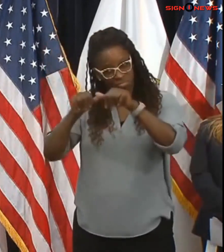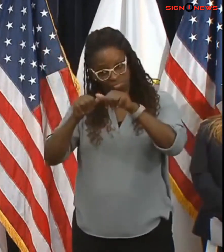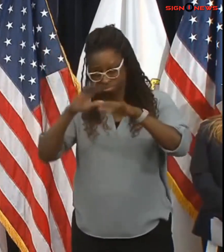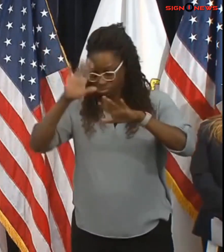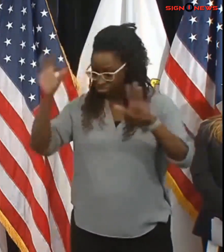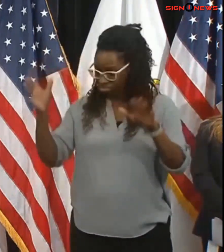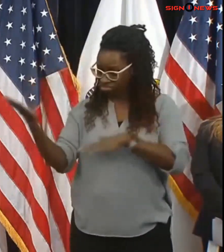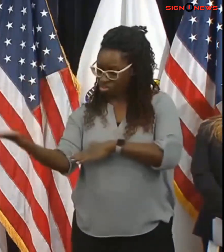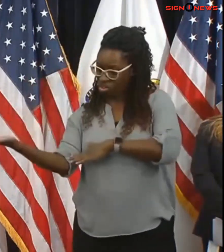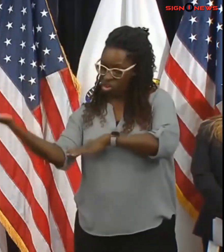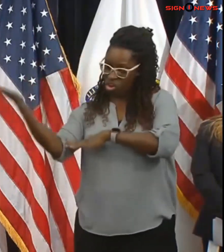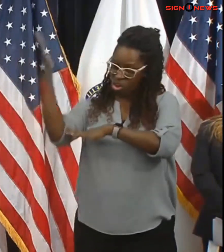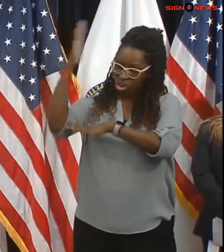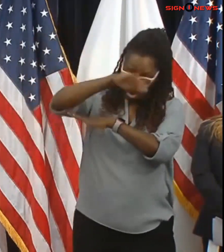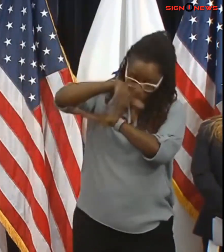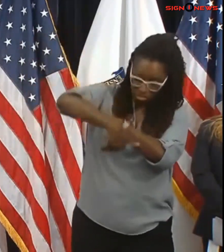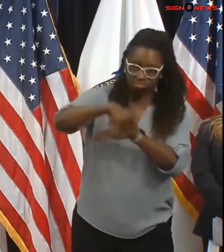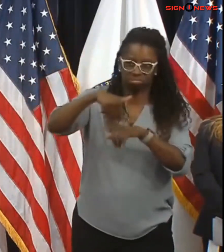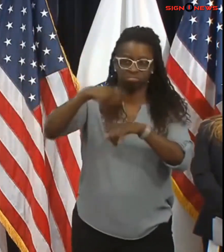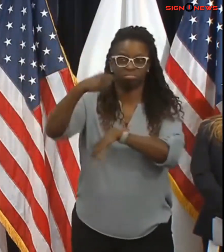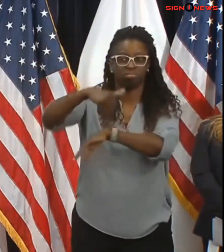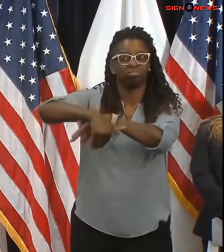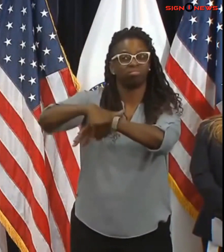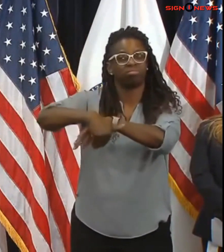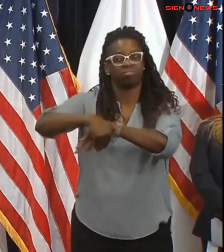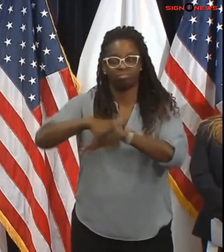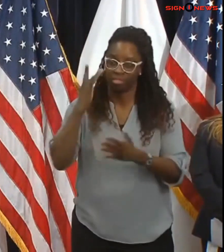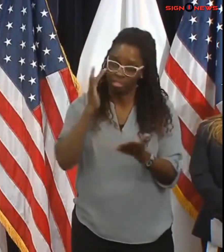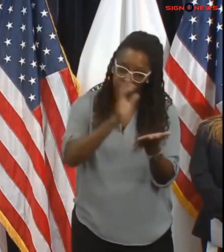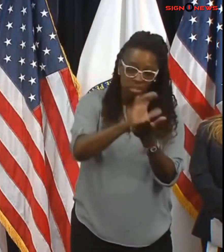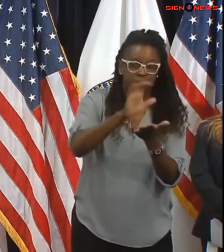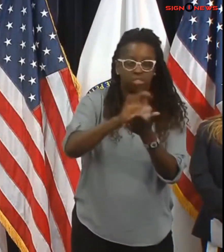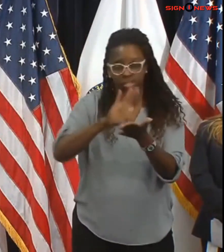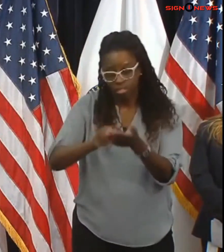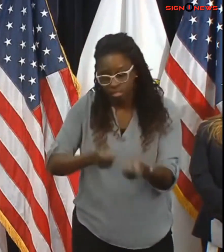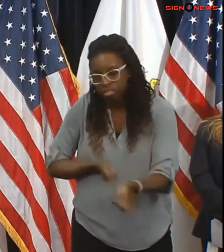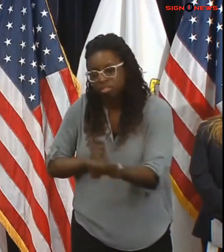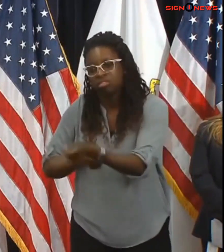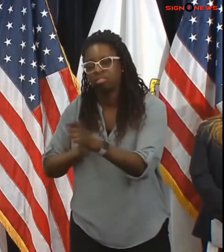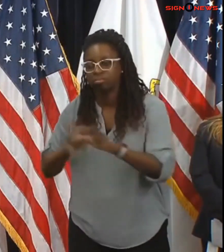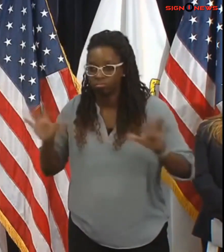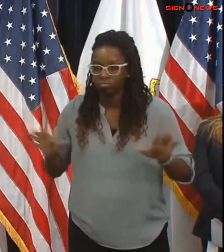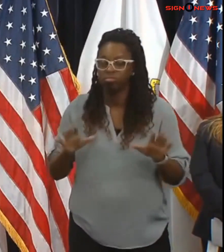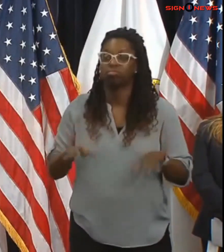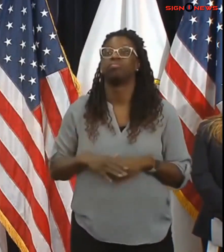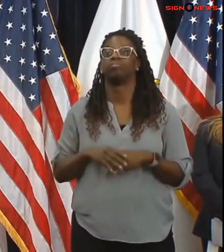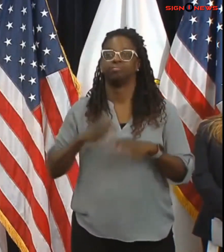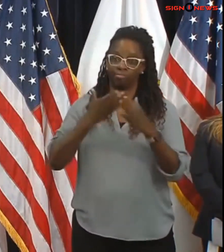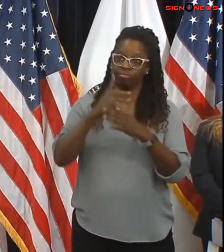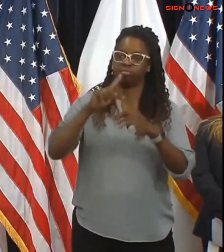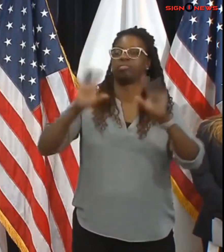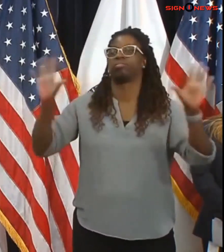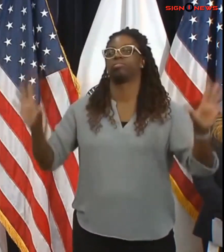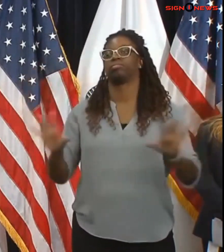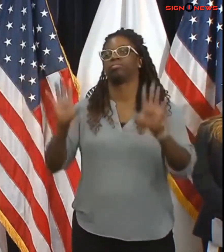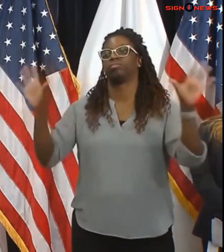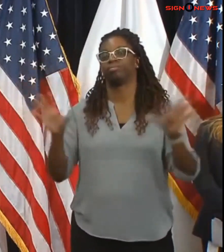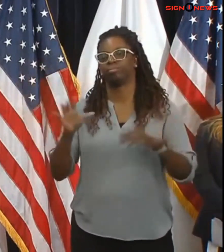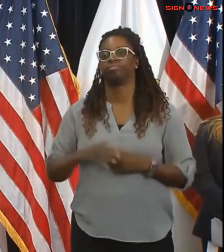still be messy, especially in the eastern part of Massachusetts. So if you're going to go out on Sunday, I would urge you to be very careful for the